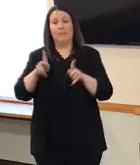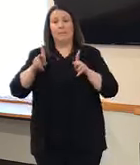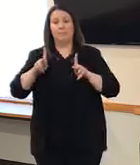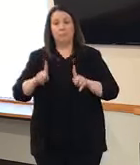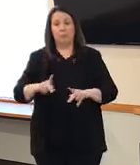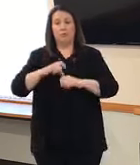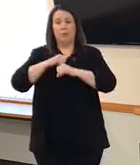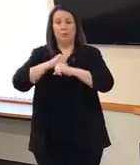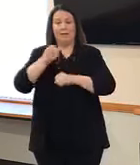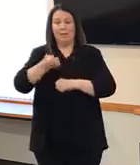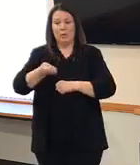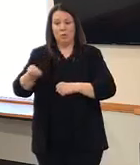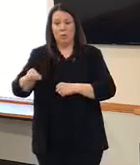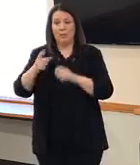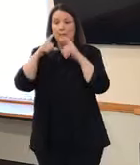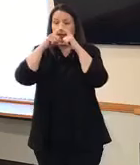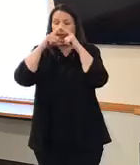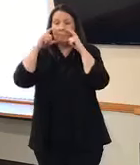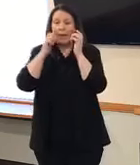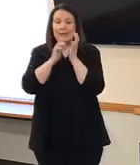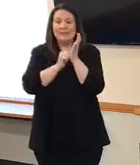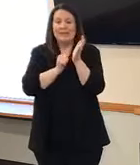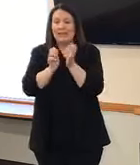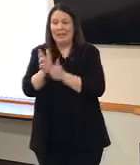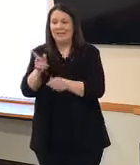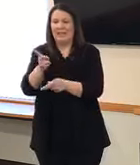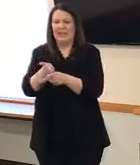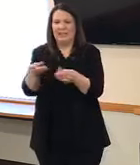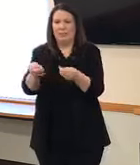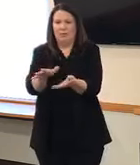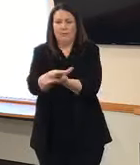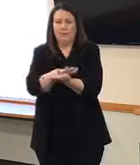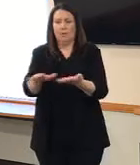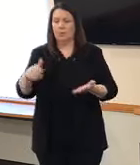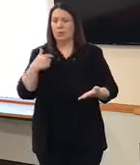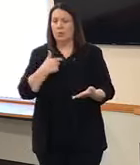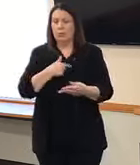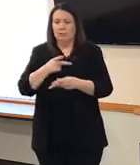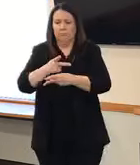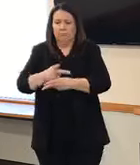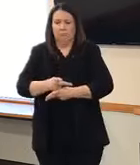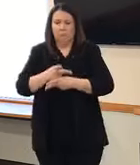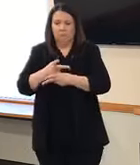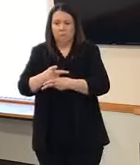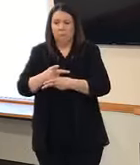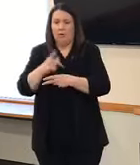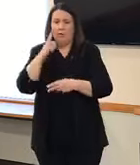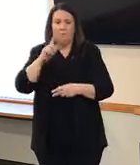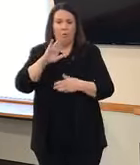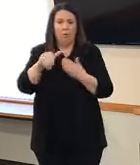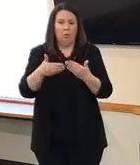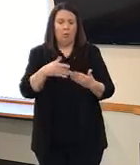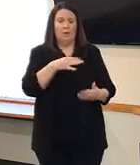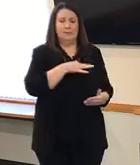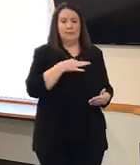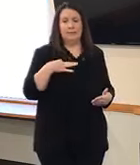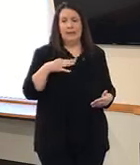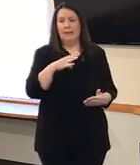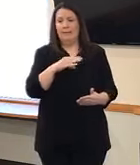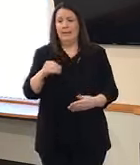cleaning of the offices, et cetera. We take every precaution for our staff and our patients.